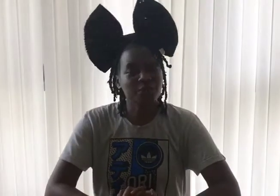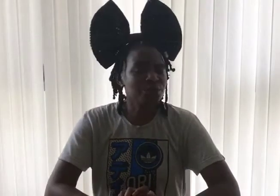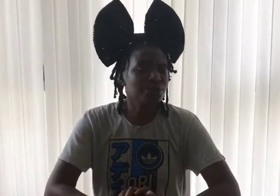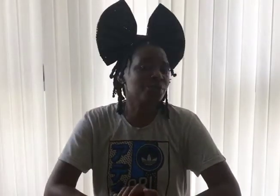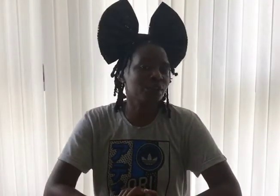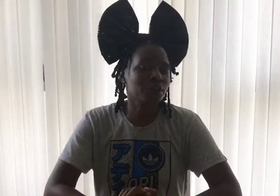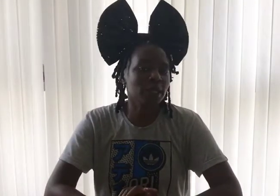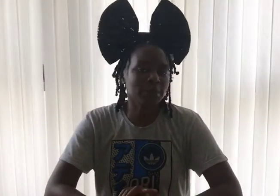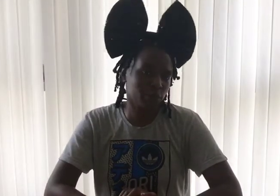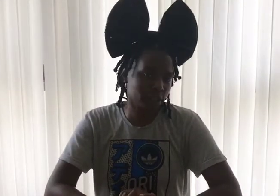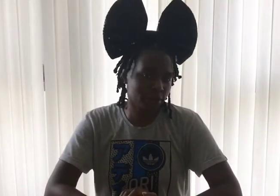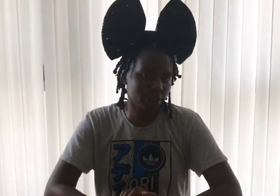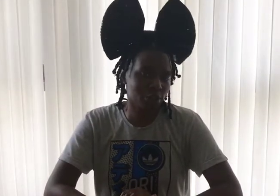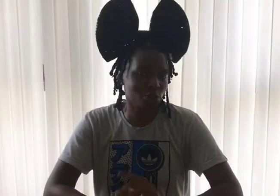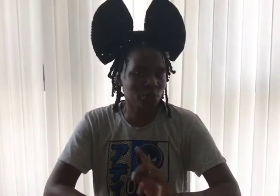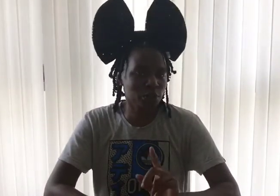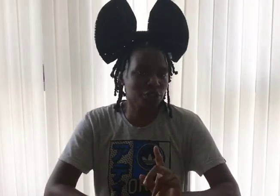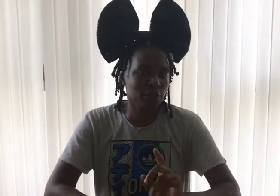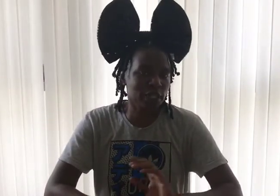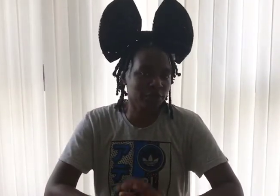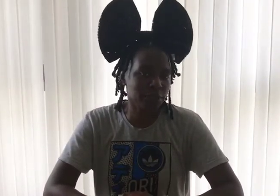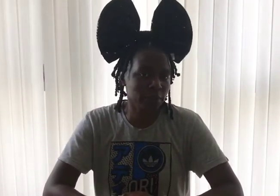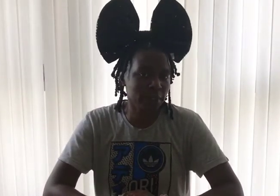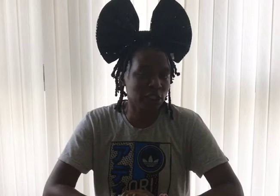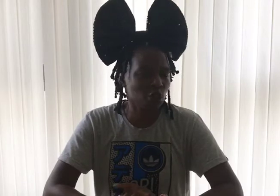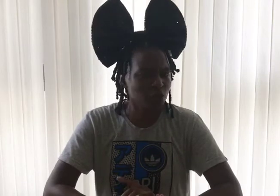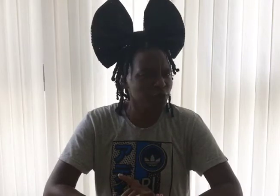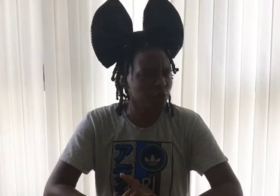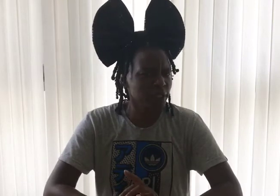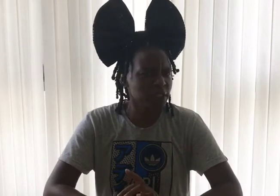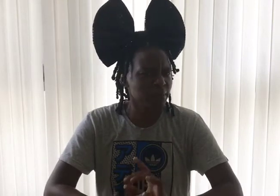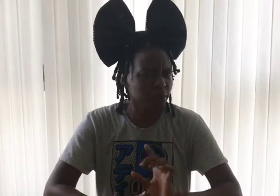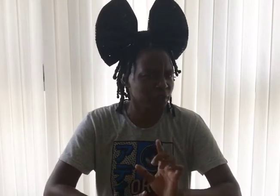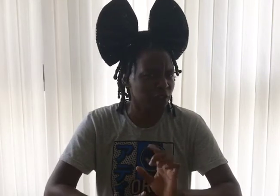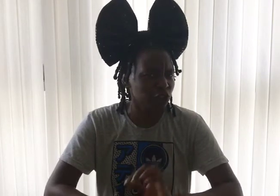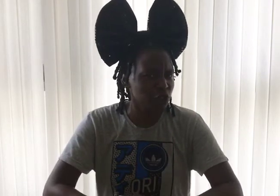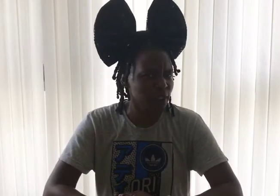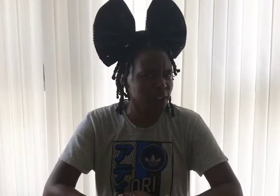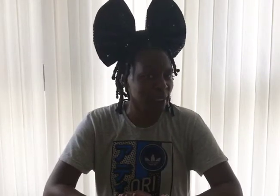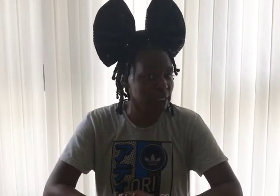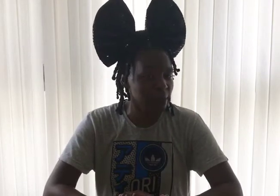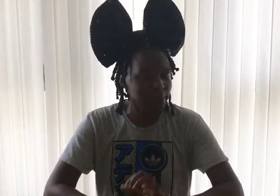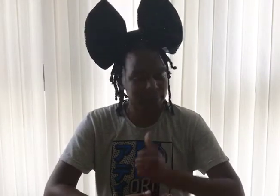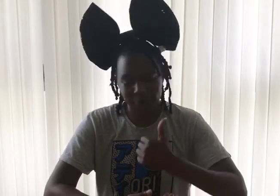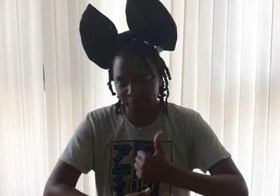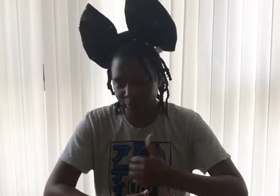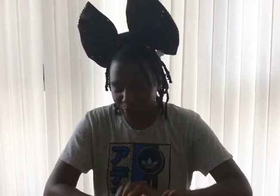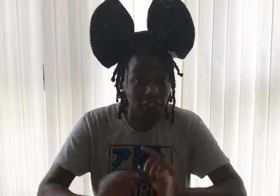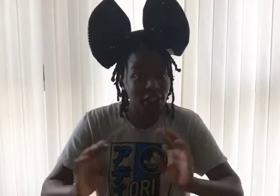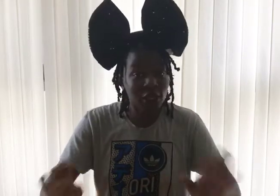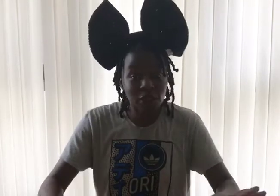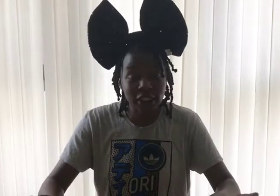few fun sporting events. So well done you guys for participating. Hopefully we might see a bit of that in the newsletter later. Lastly,